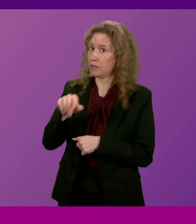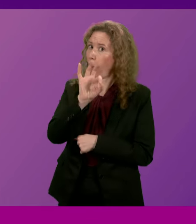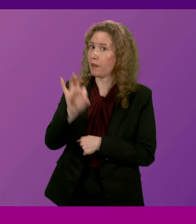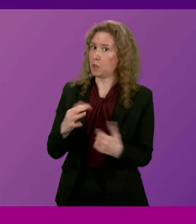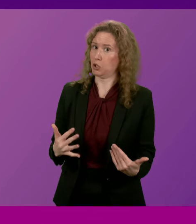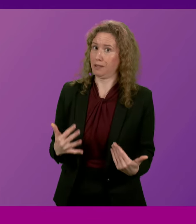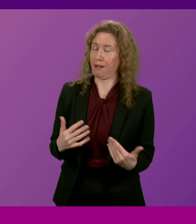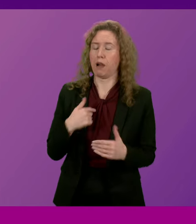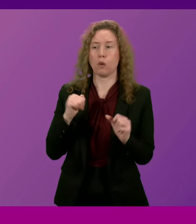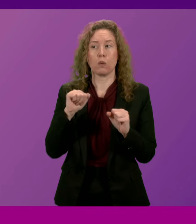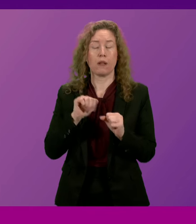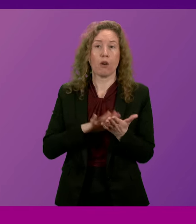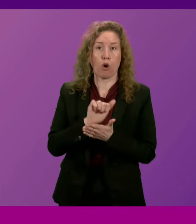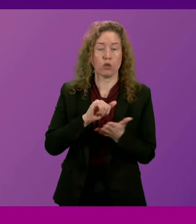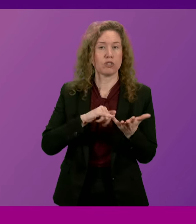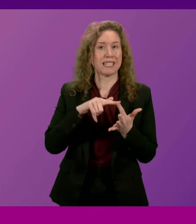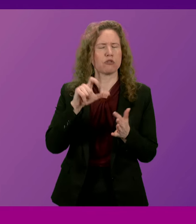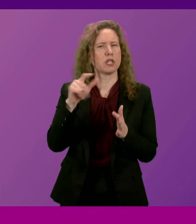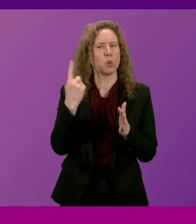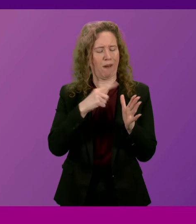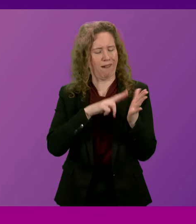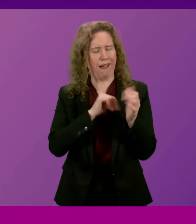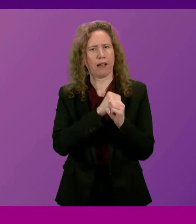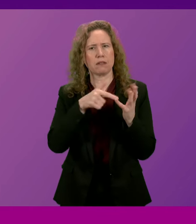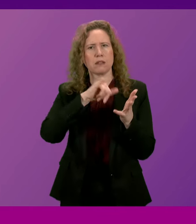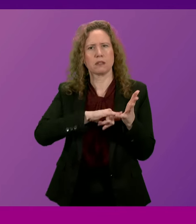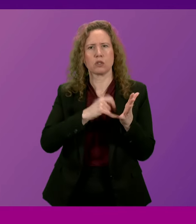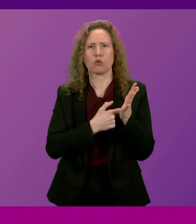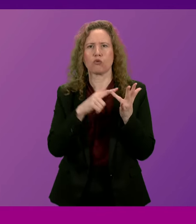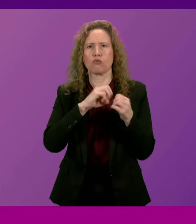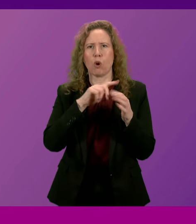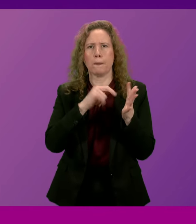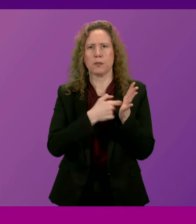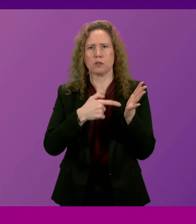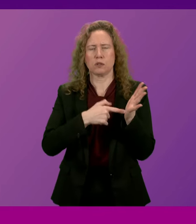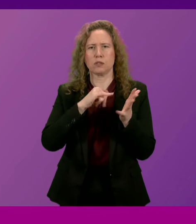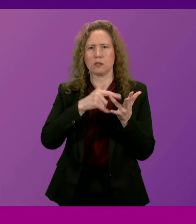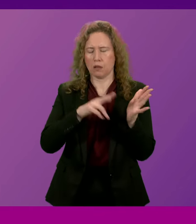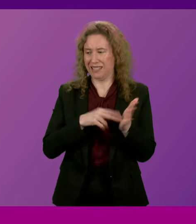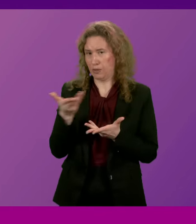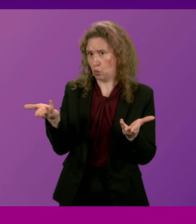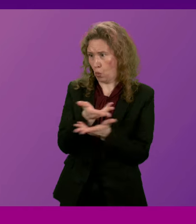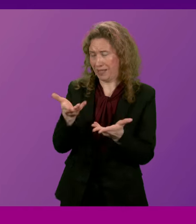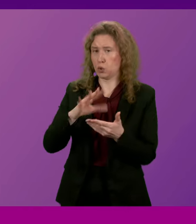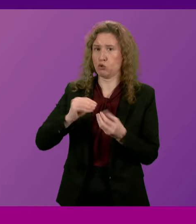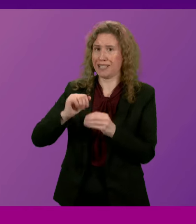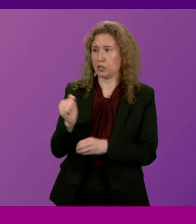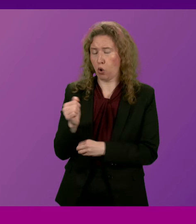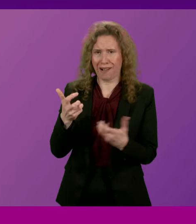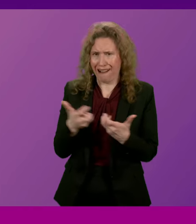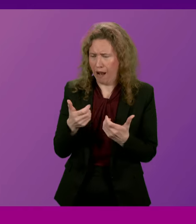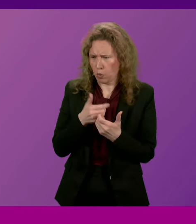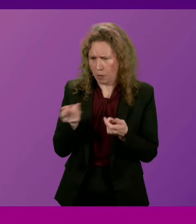and the Culture Secretary, Angus Robertson, is engaged in discussions with Creative Scotland on the best way to navigate our way through those challenges.